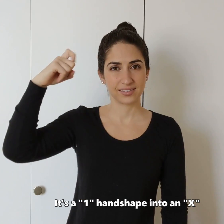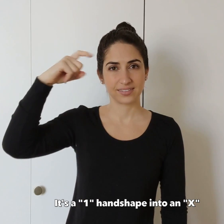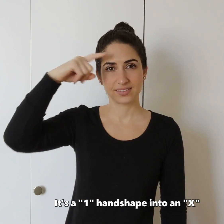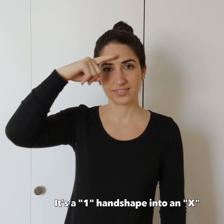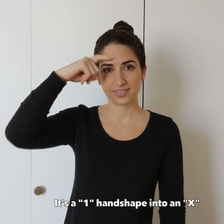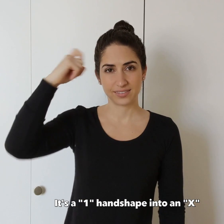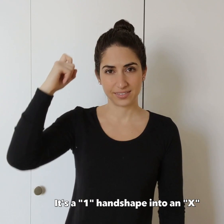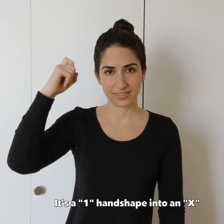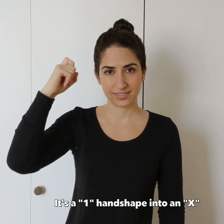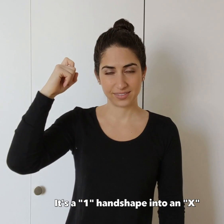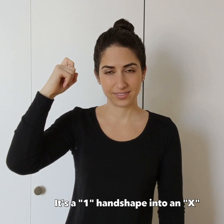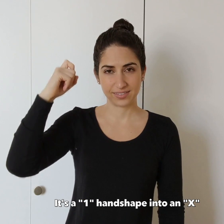SUMMER.